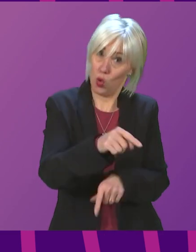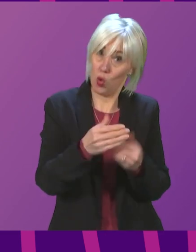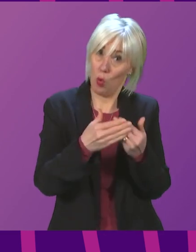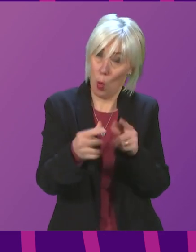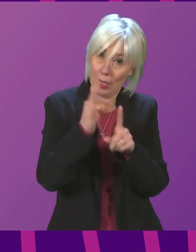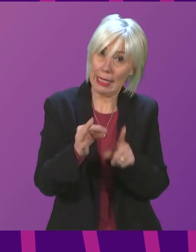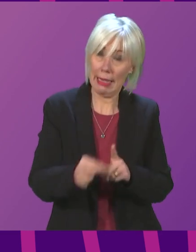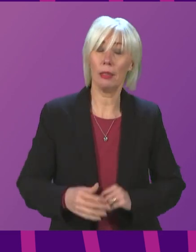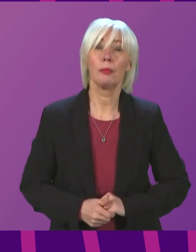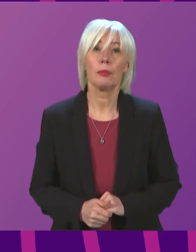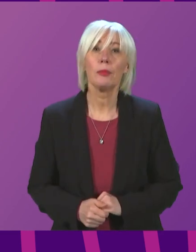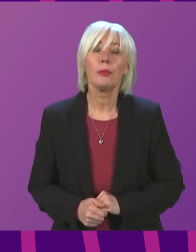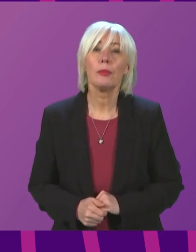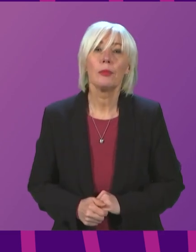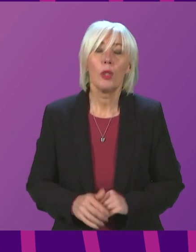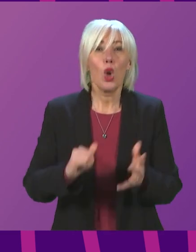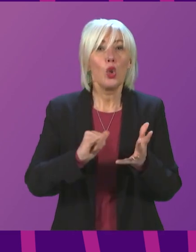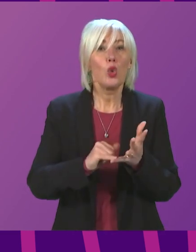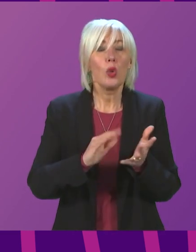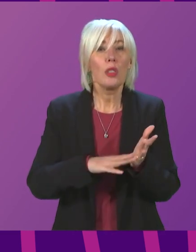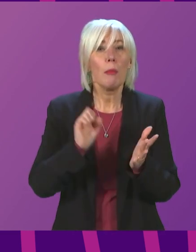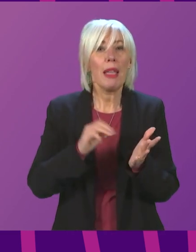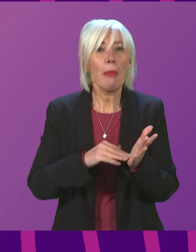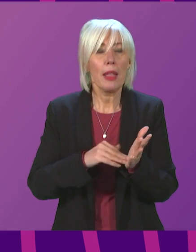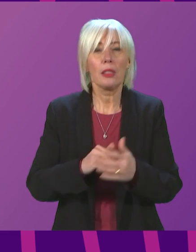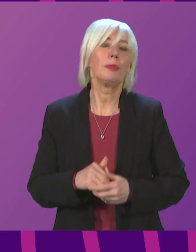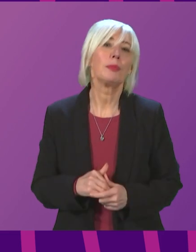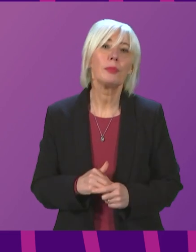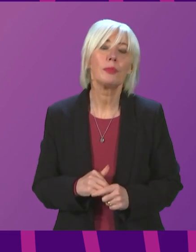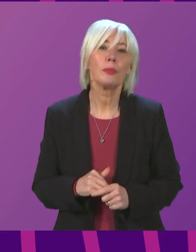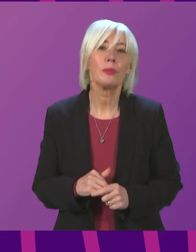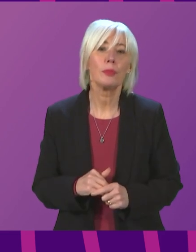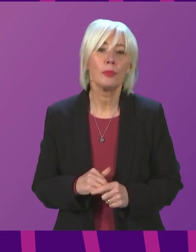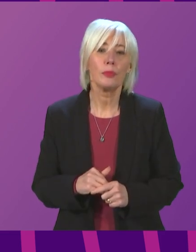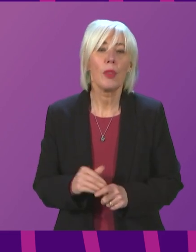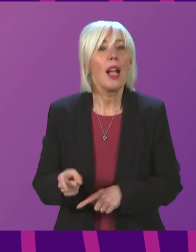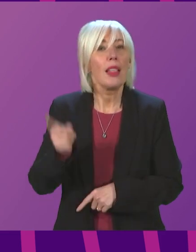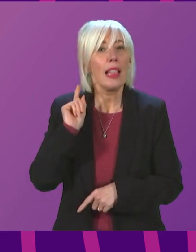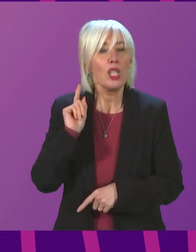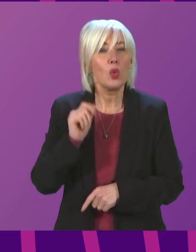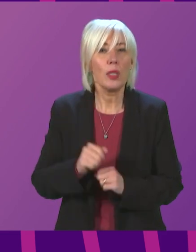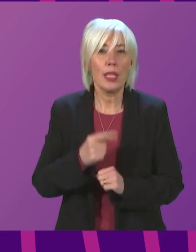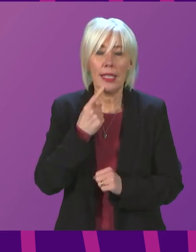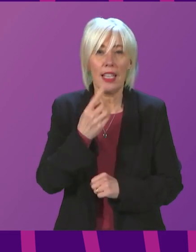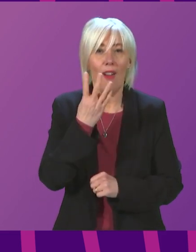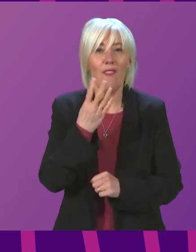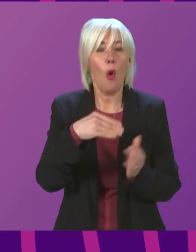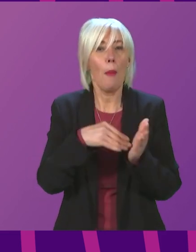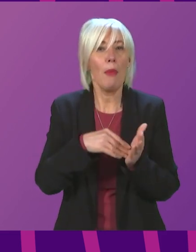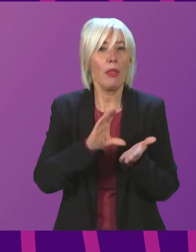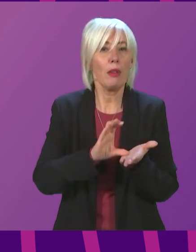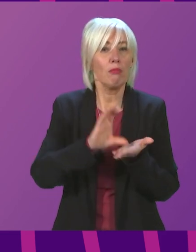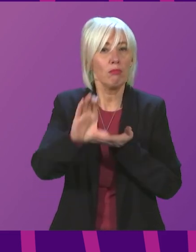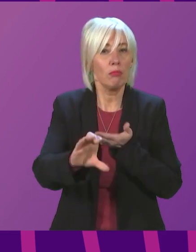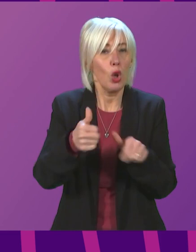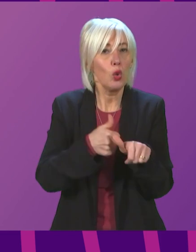that be helpful. Stuart McMillan to be followed by Sharon Dowie. Thank you. Last week, was announced that a £4 million funding package will